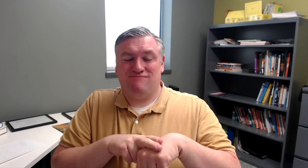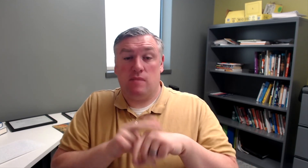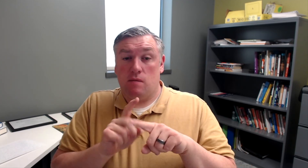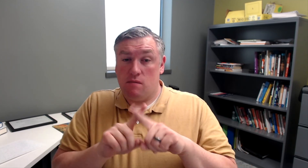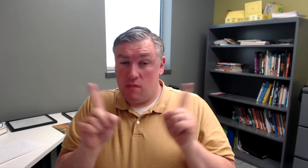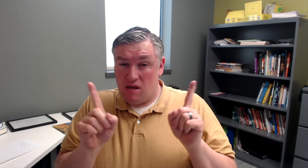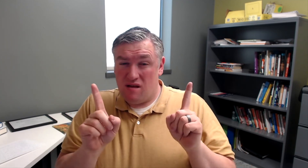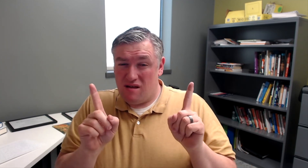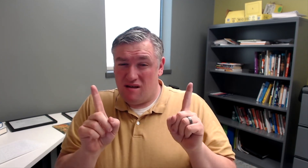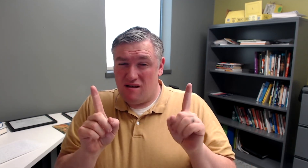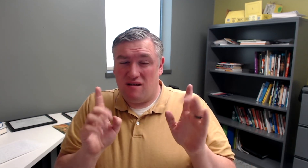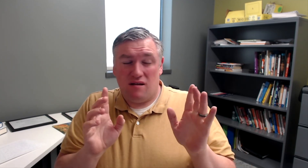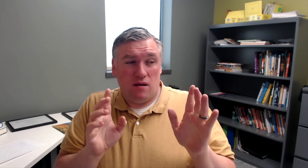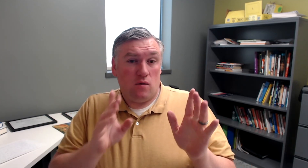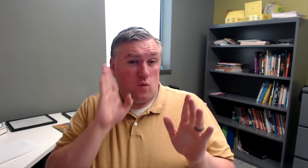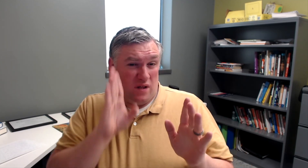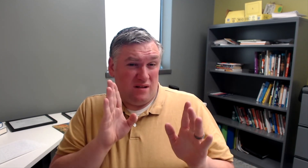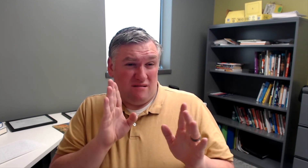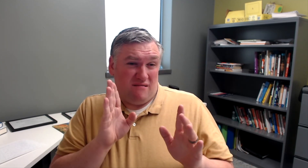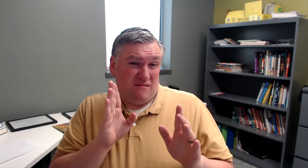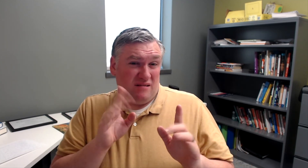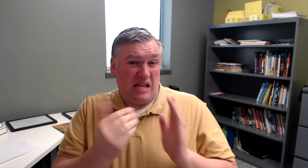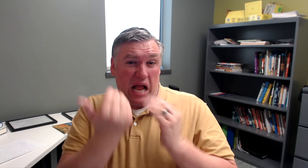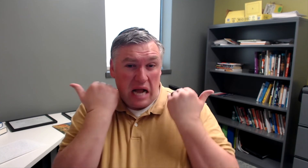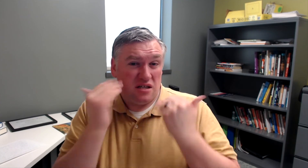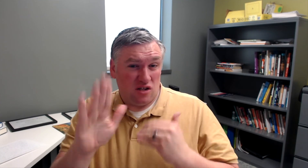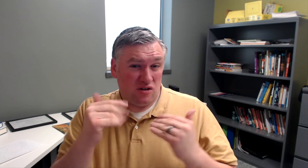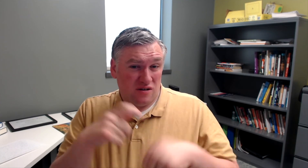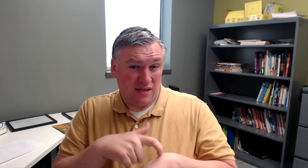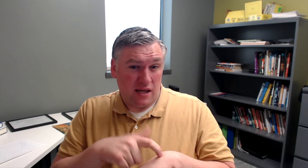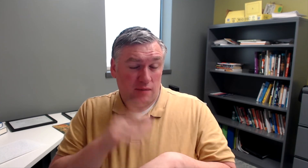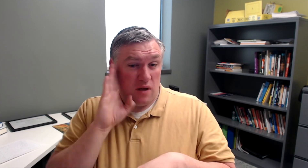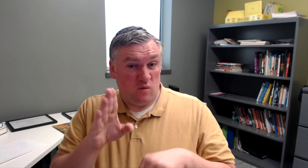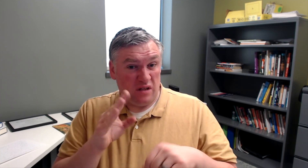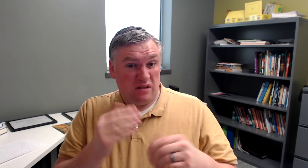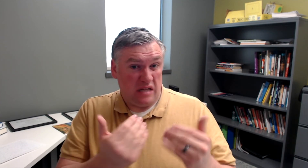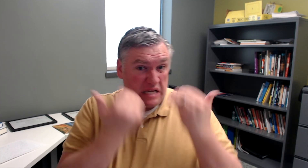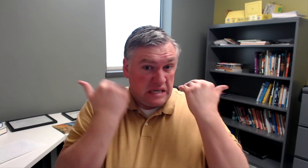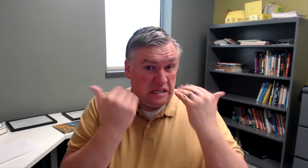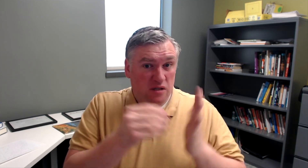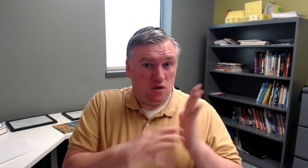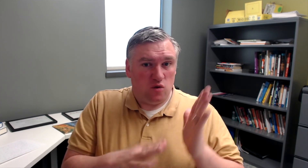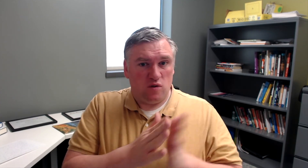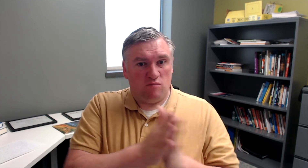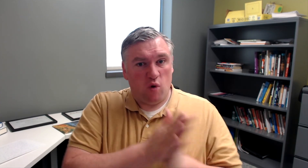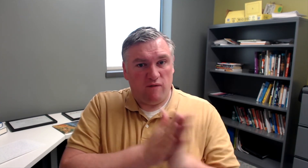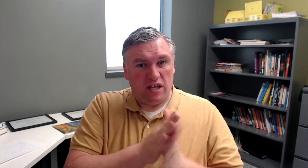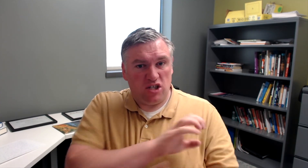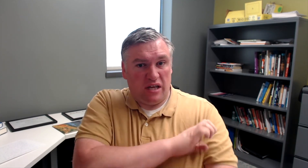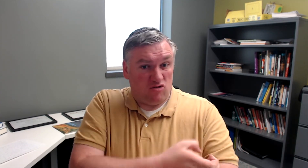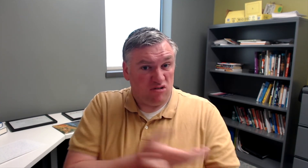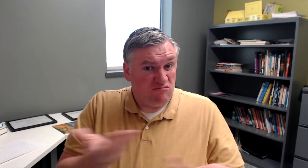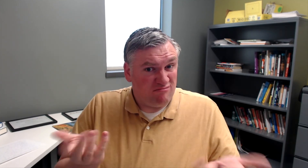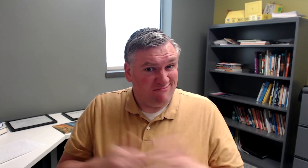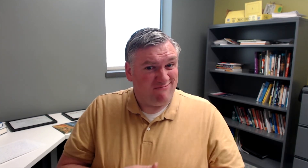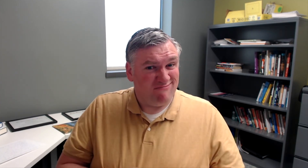diversify for the students, but will it eat up your time and will it eat up the student's motivation and energy?